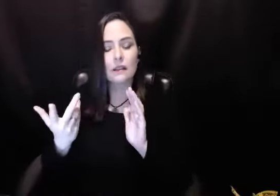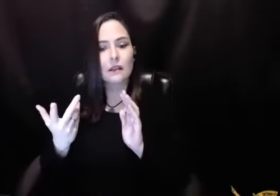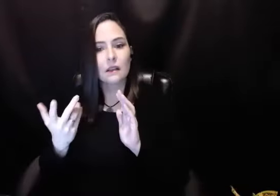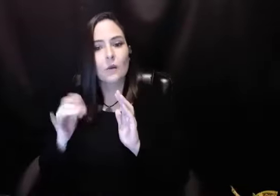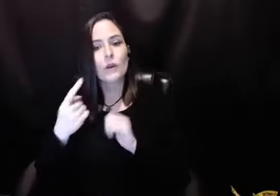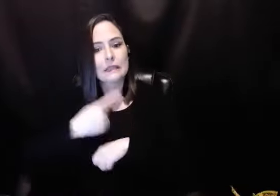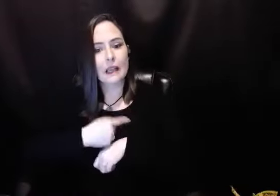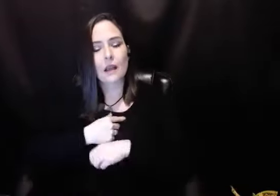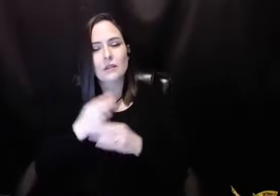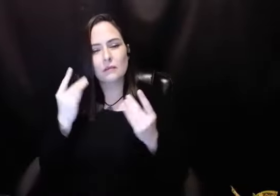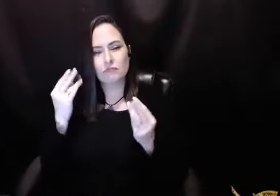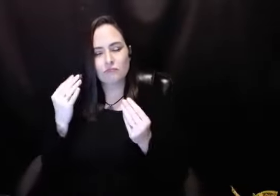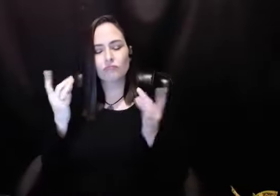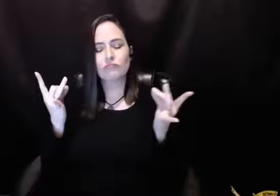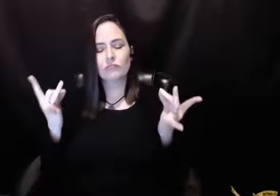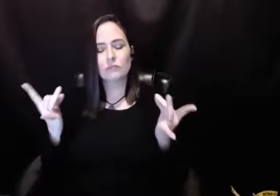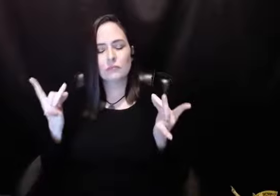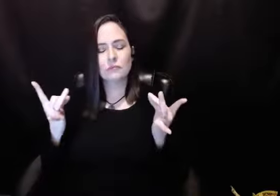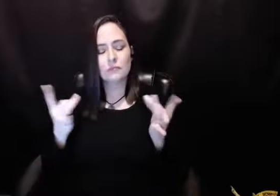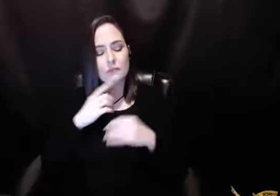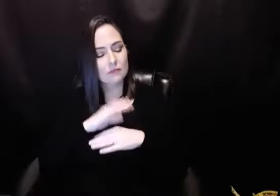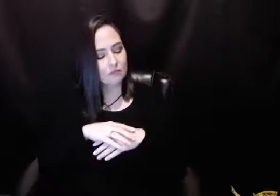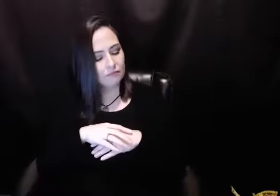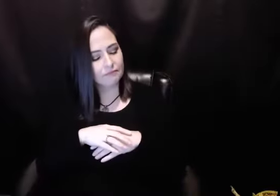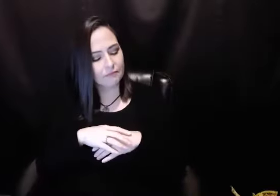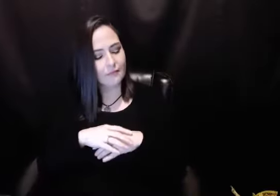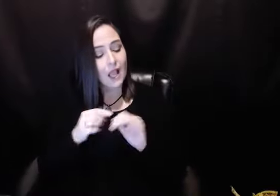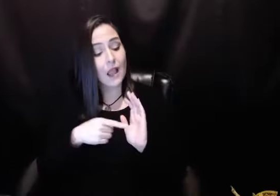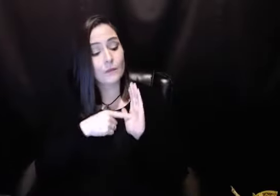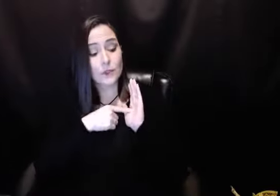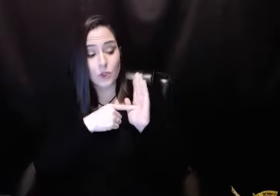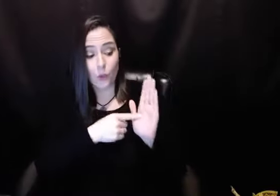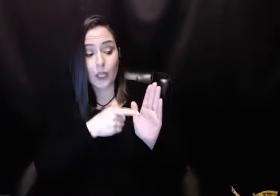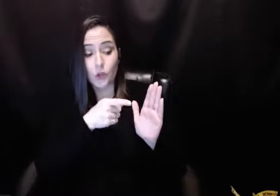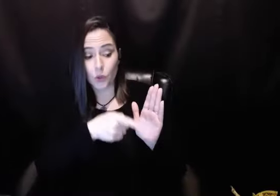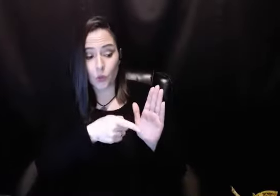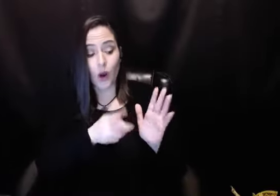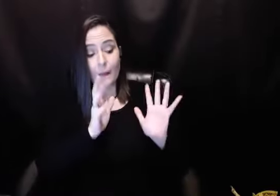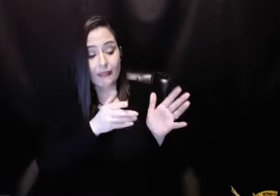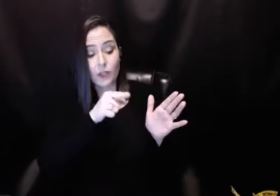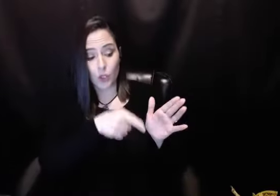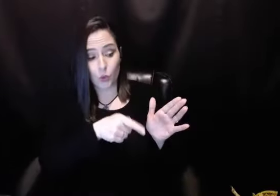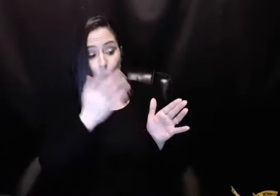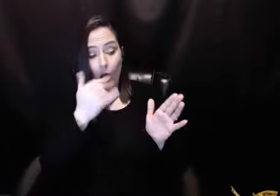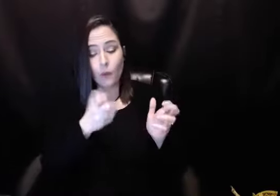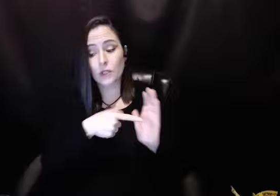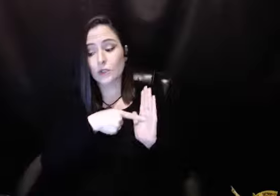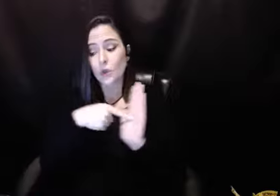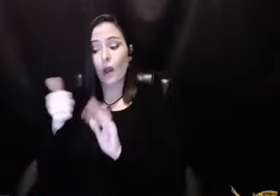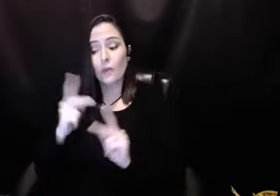haven't removed this one. And then one day I was meditating, it was like I heard, you know, I'm leaving you as an example of people how not